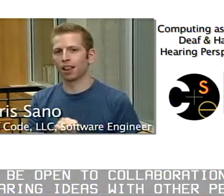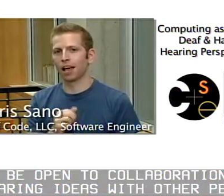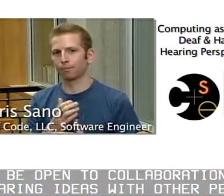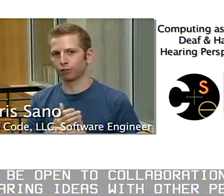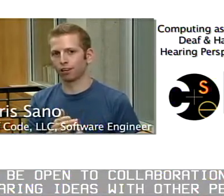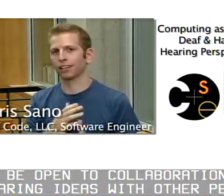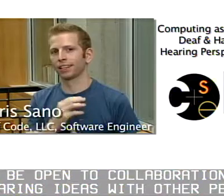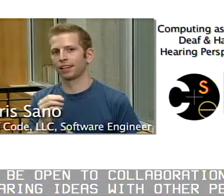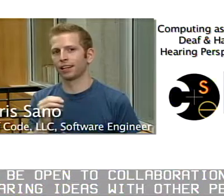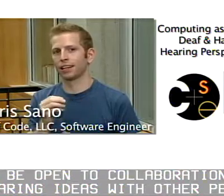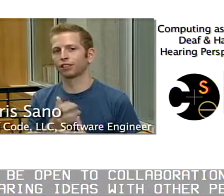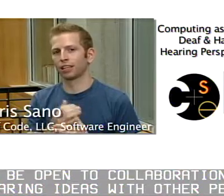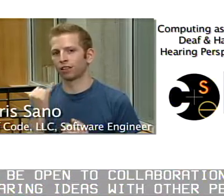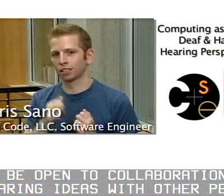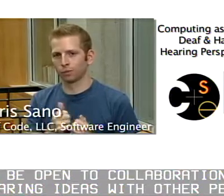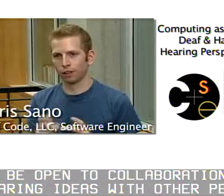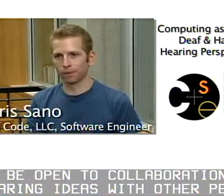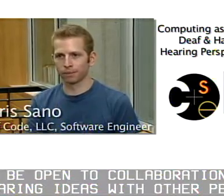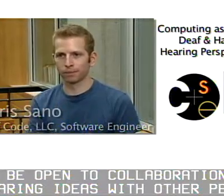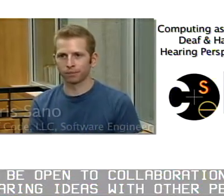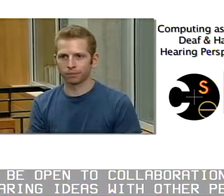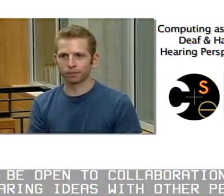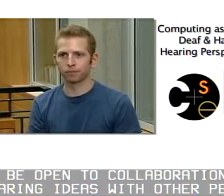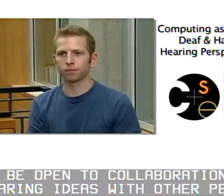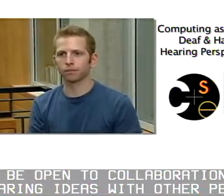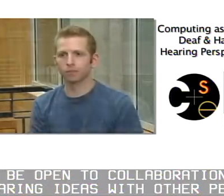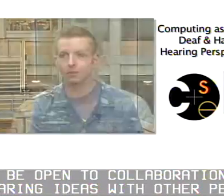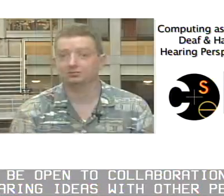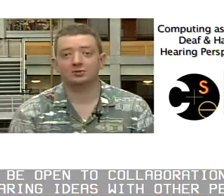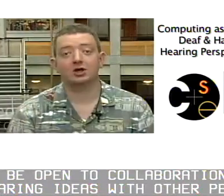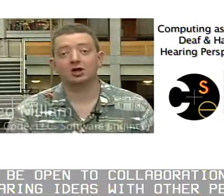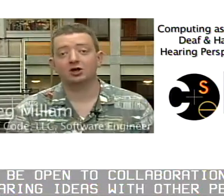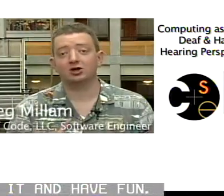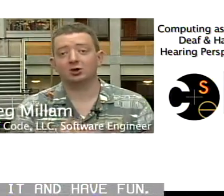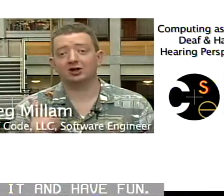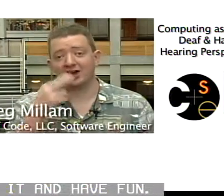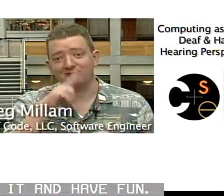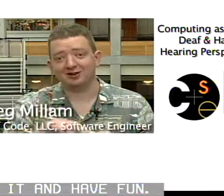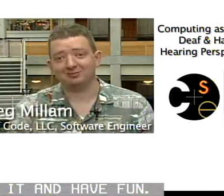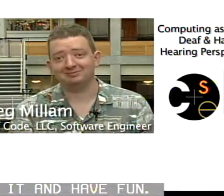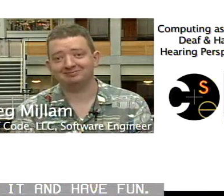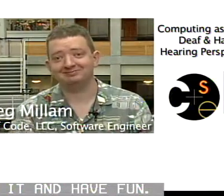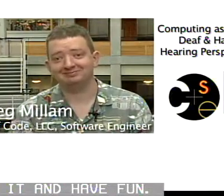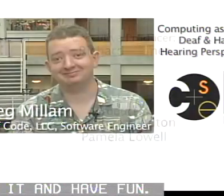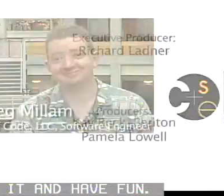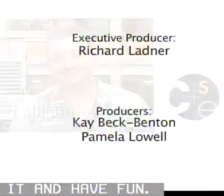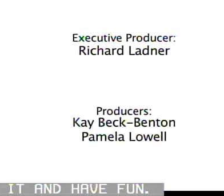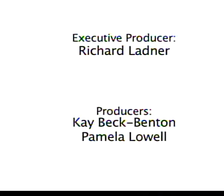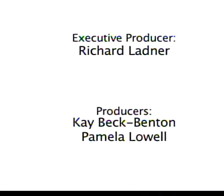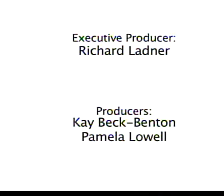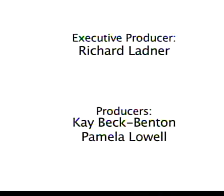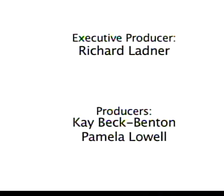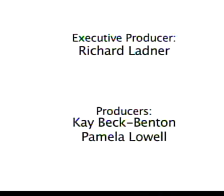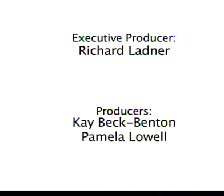to collaboration and sharing ideas with other people. Do it and have fun. Do